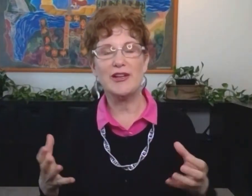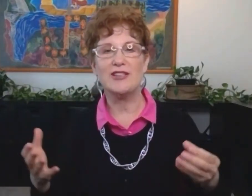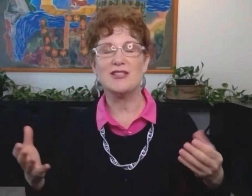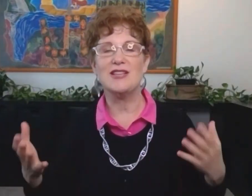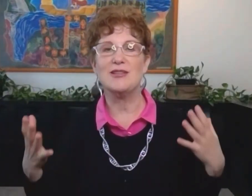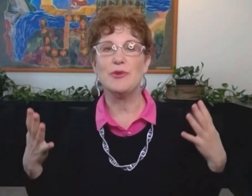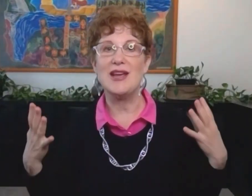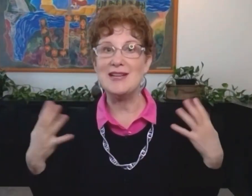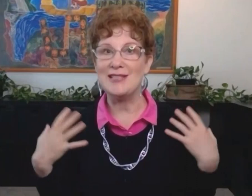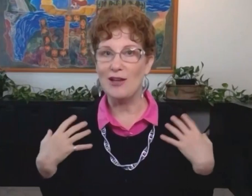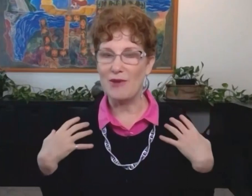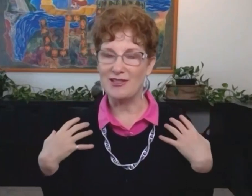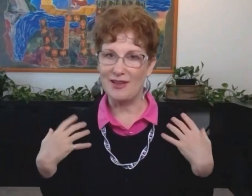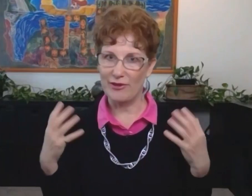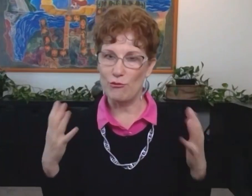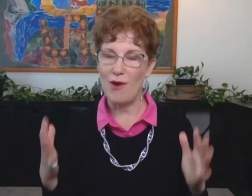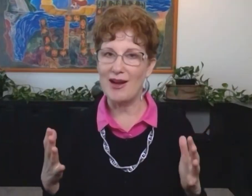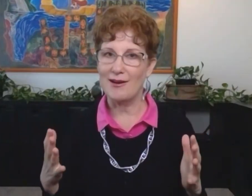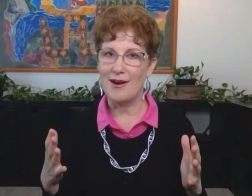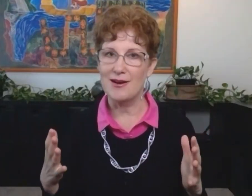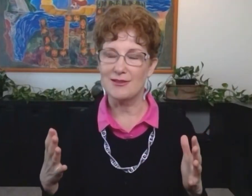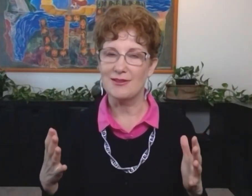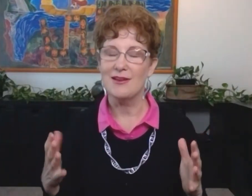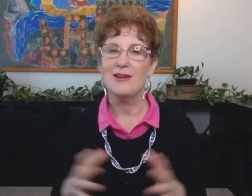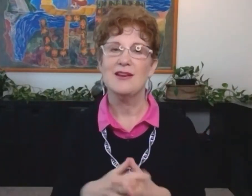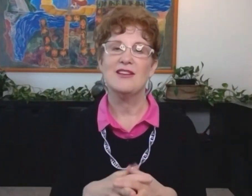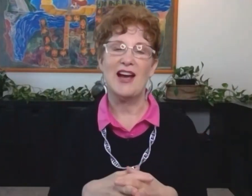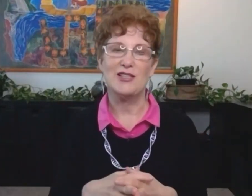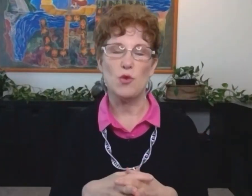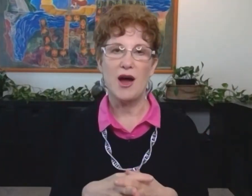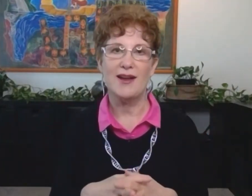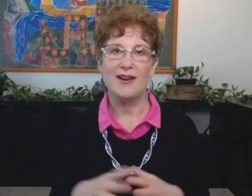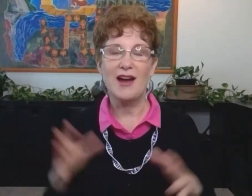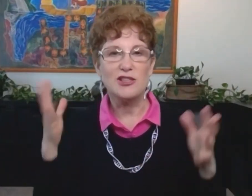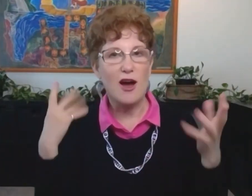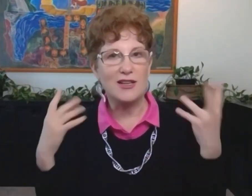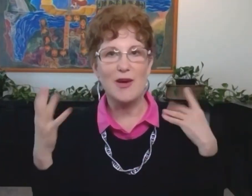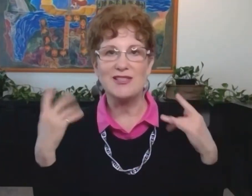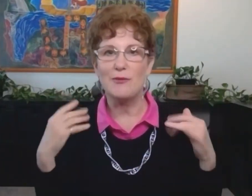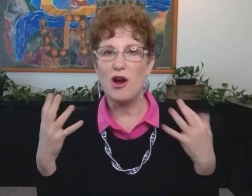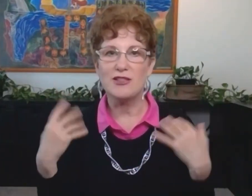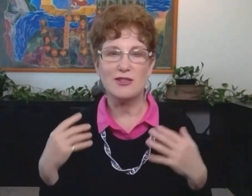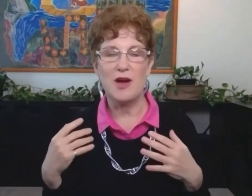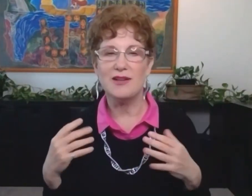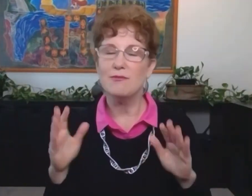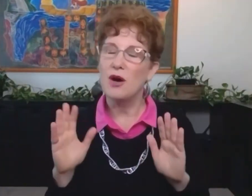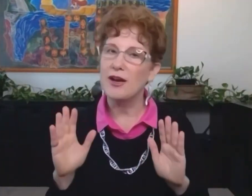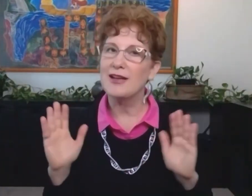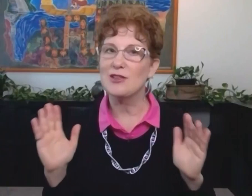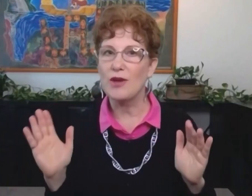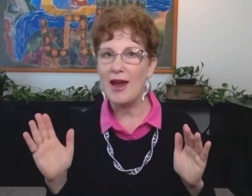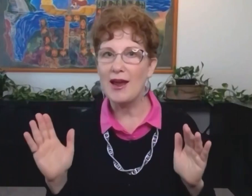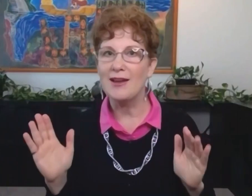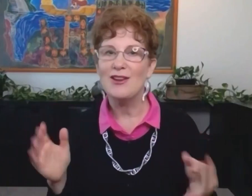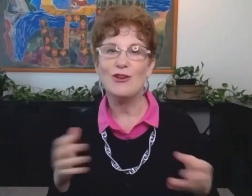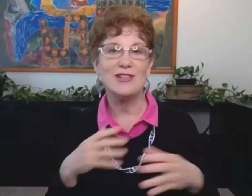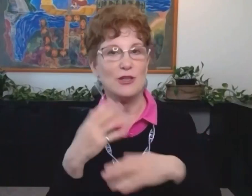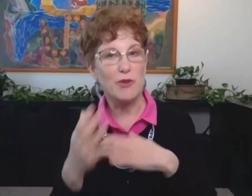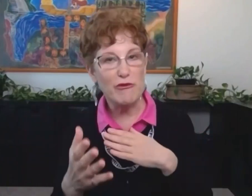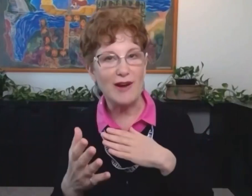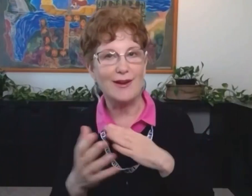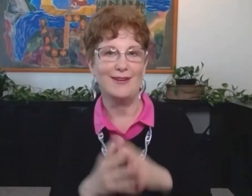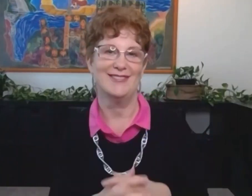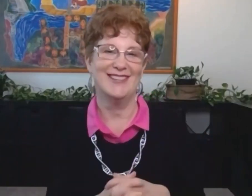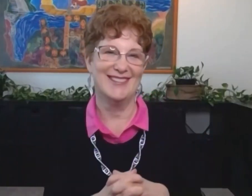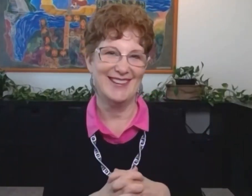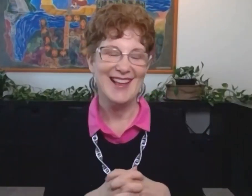feel uncomfortable, I just need to be easy on myself and recognize that that's why. Kind of talk to my subconscious mind. Monica, it's okay. You